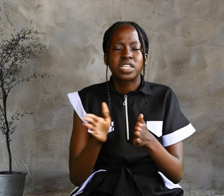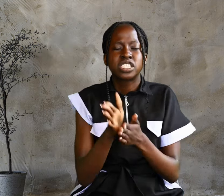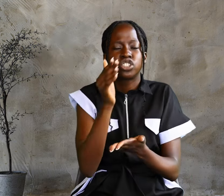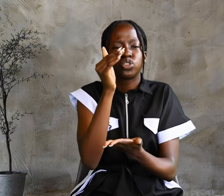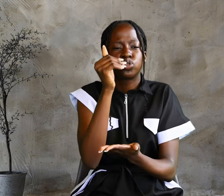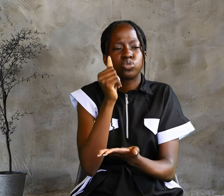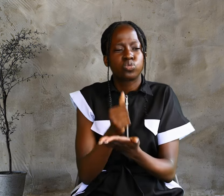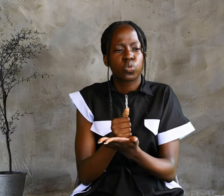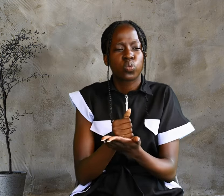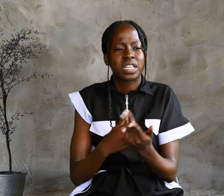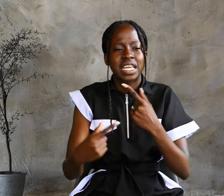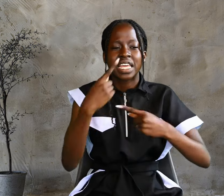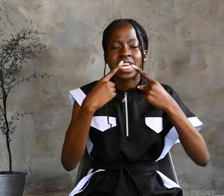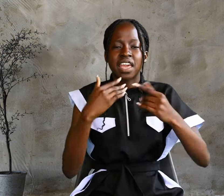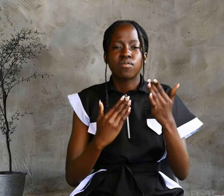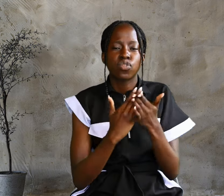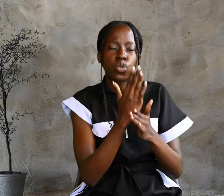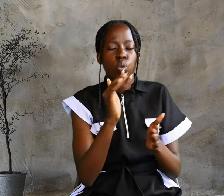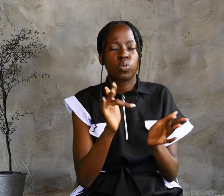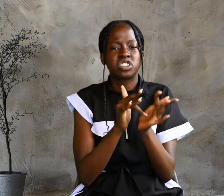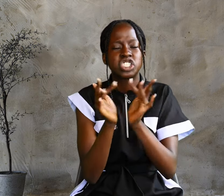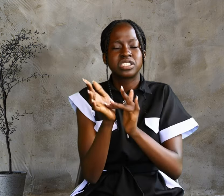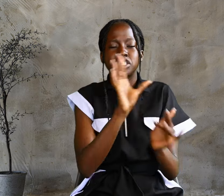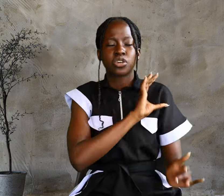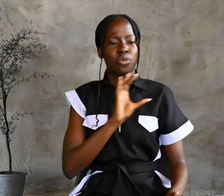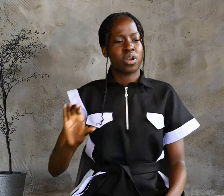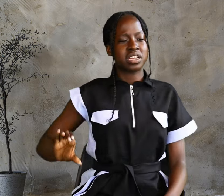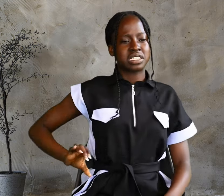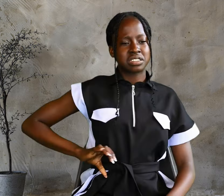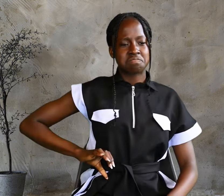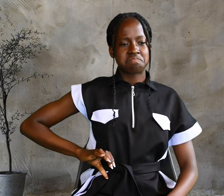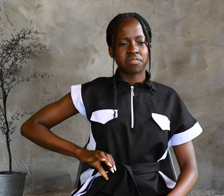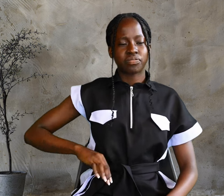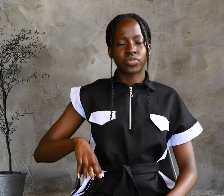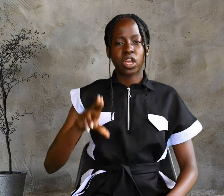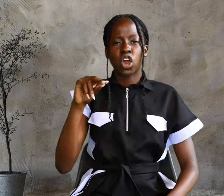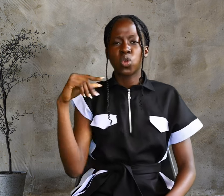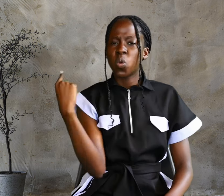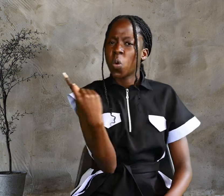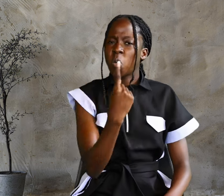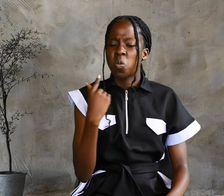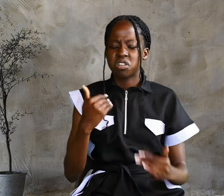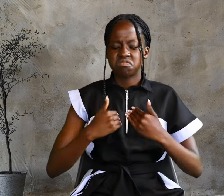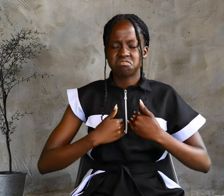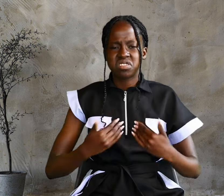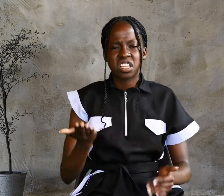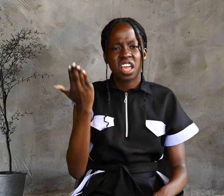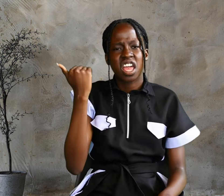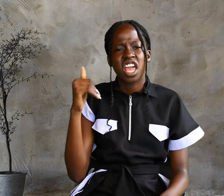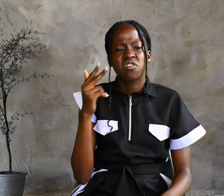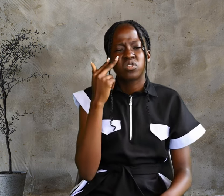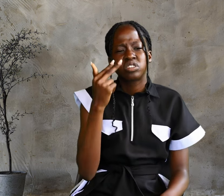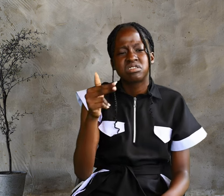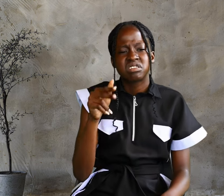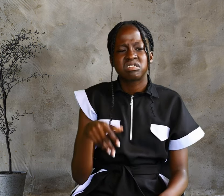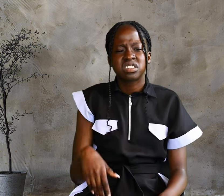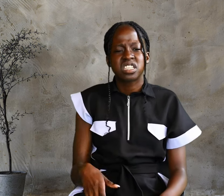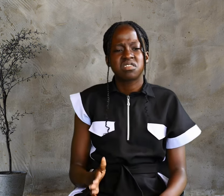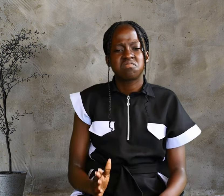truth came through Jesus Christ. No one has ever seen God, but